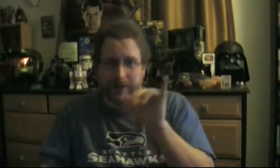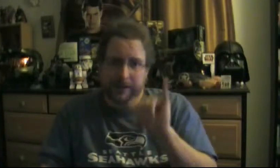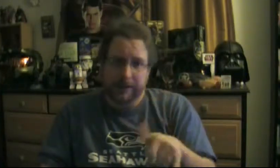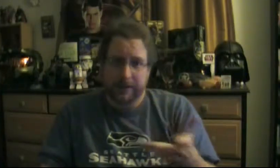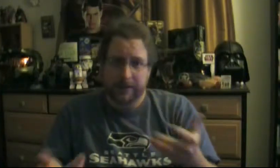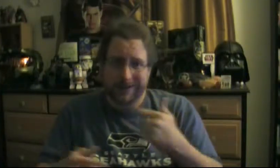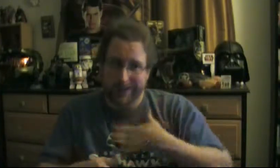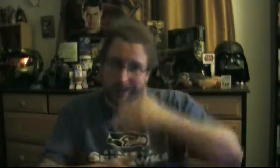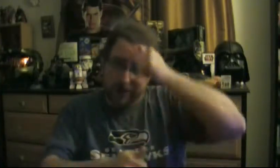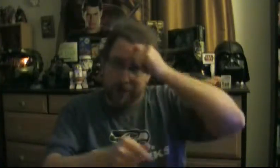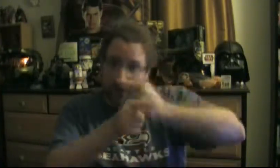There they go.